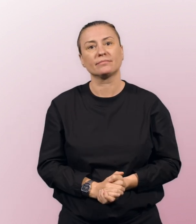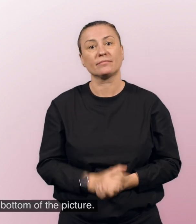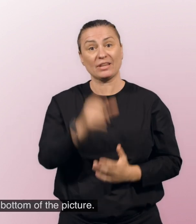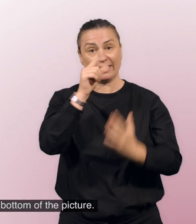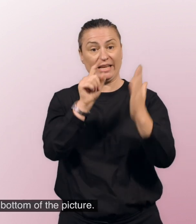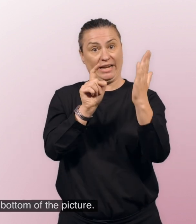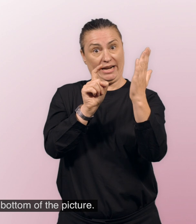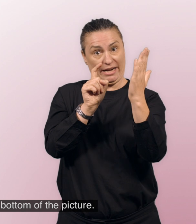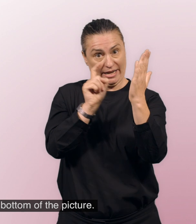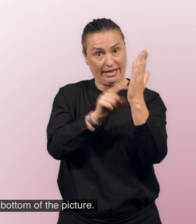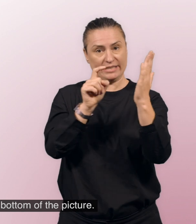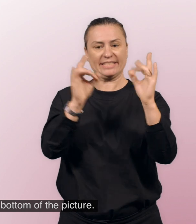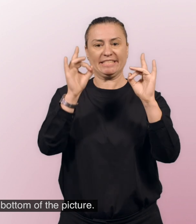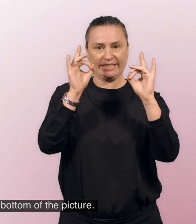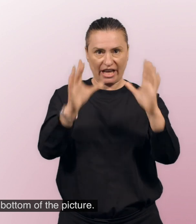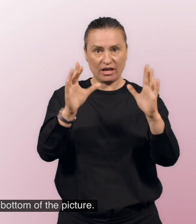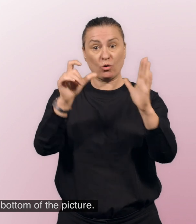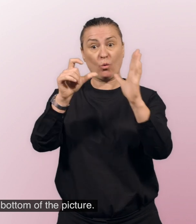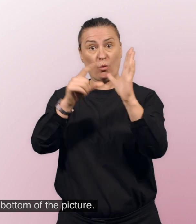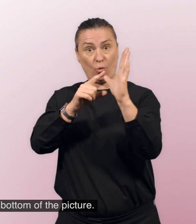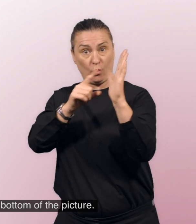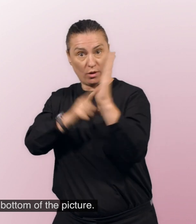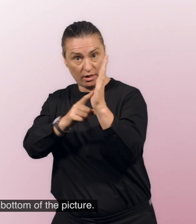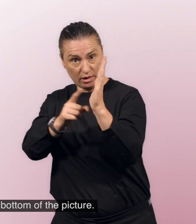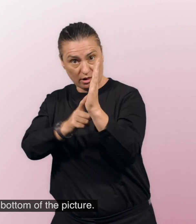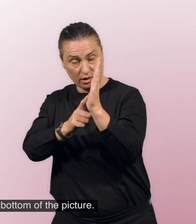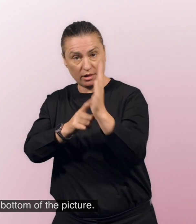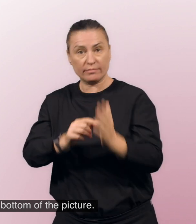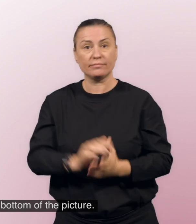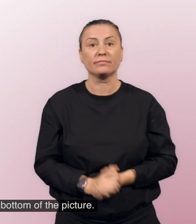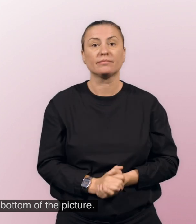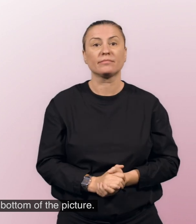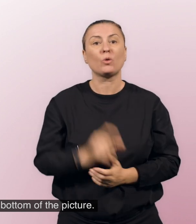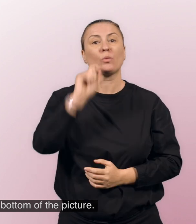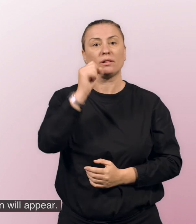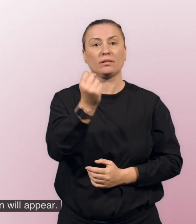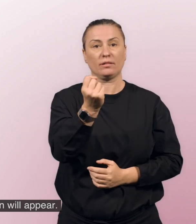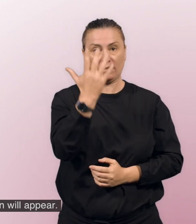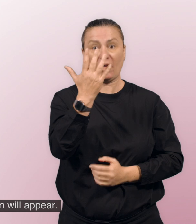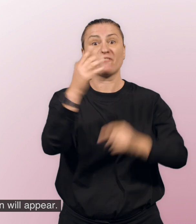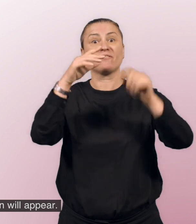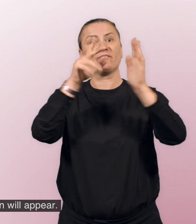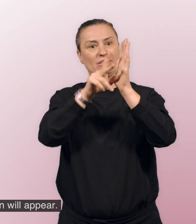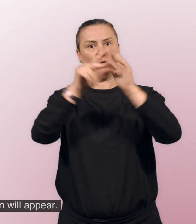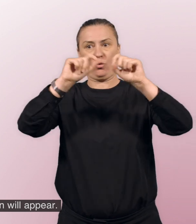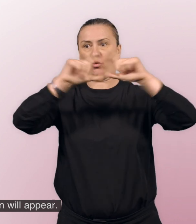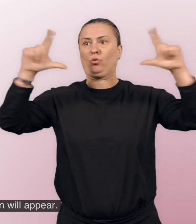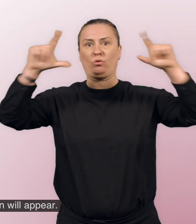Click on Start Call at the bottom of the picture. A full video screen will appear.